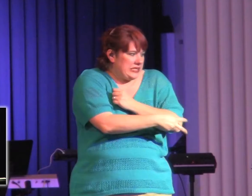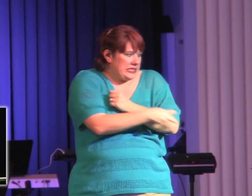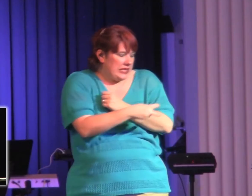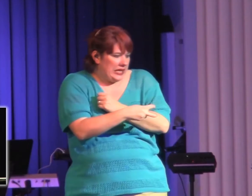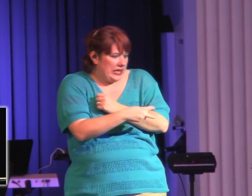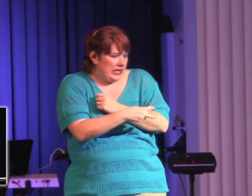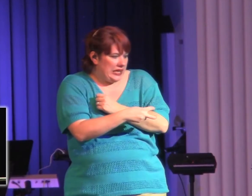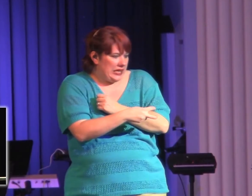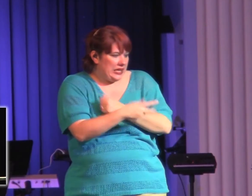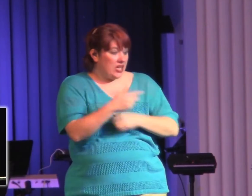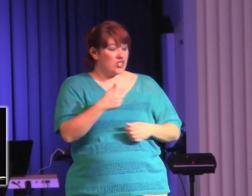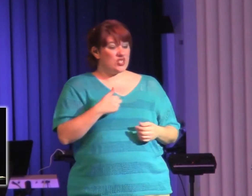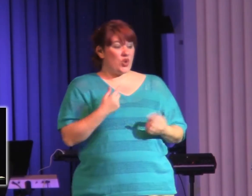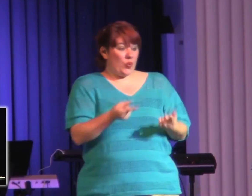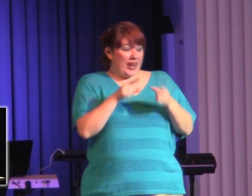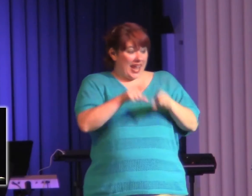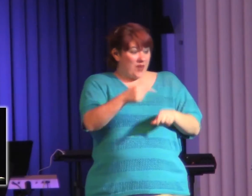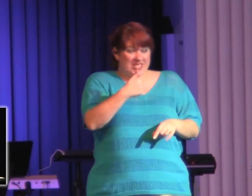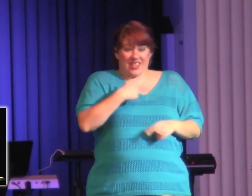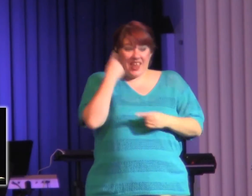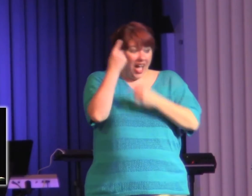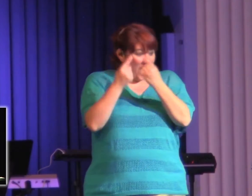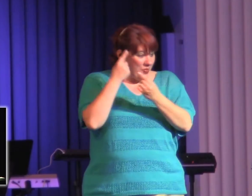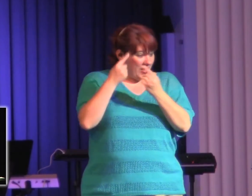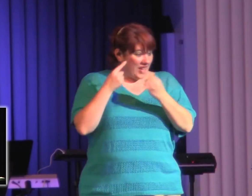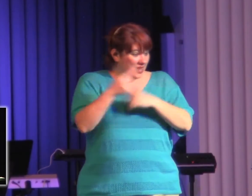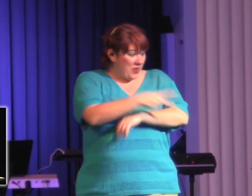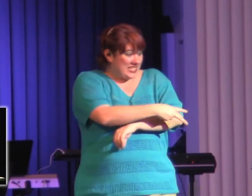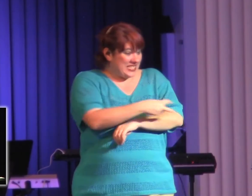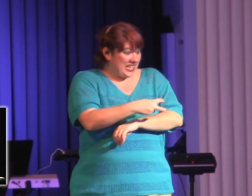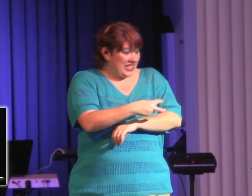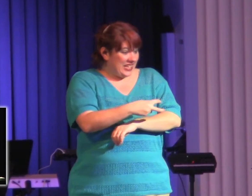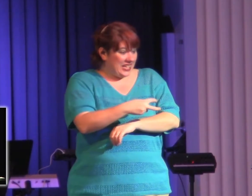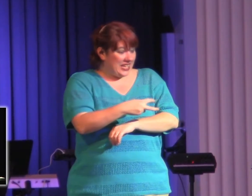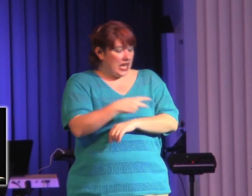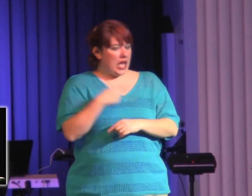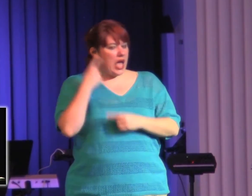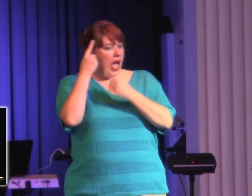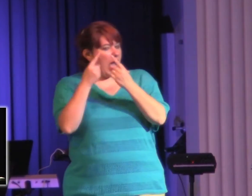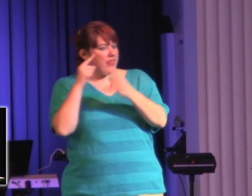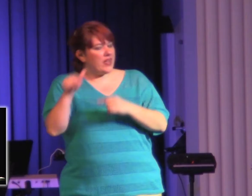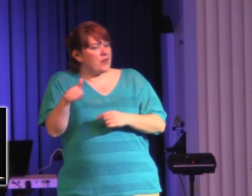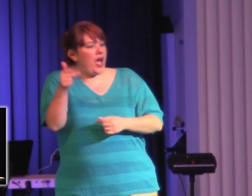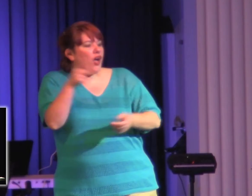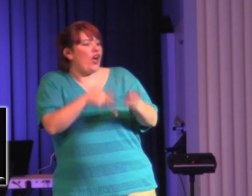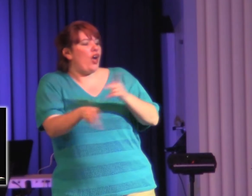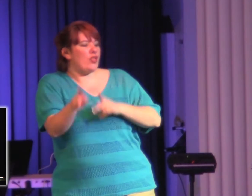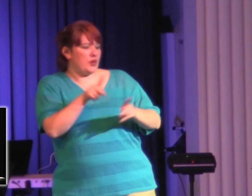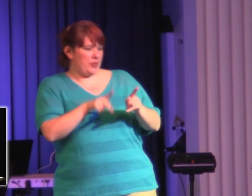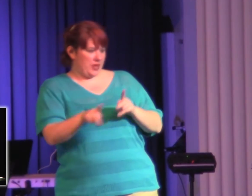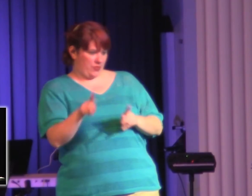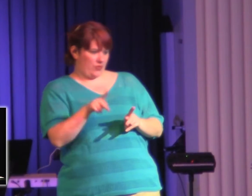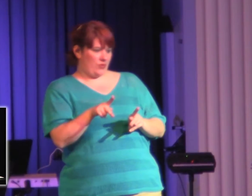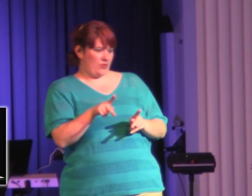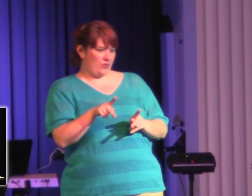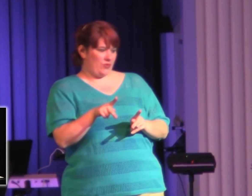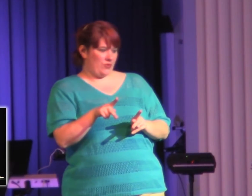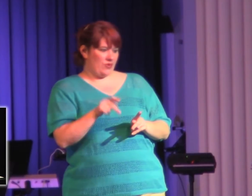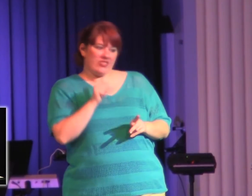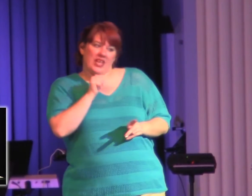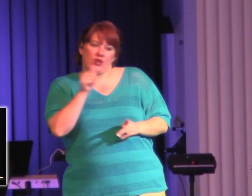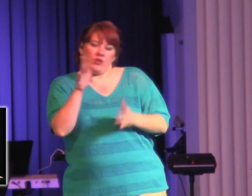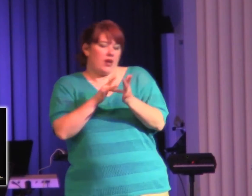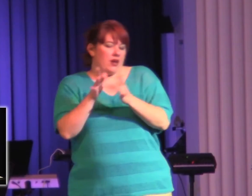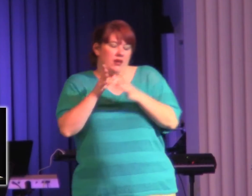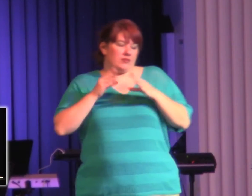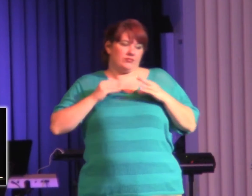I'm thinking about who else is coming to steal because I would do that if I wasn't born again. See what I'm saying? And so, I think